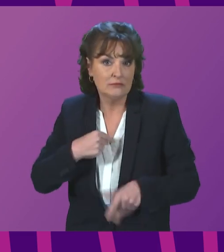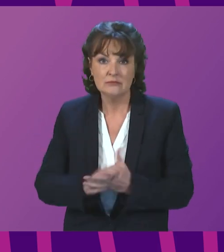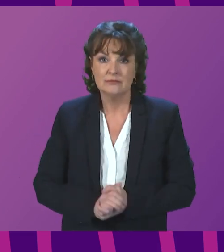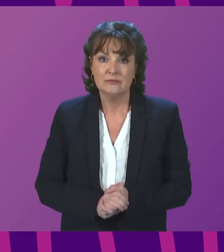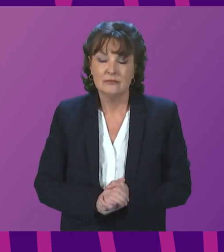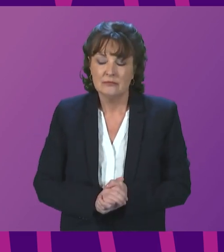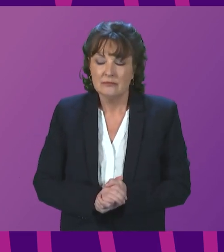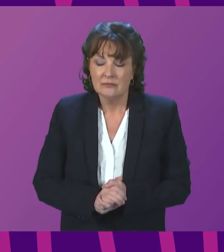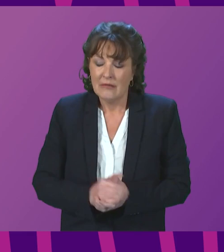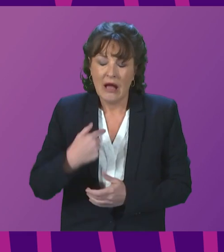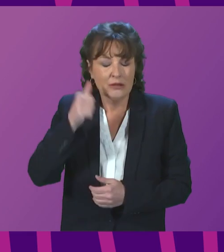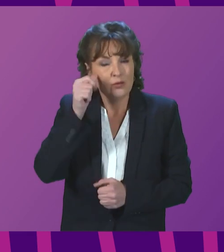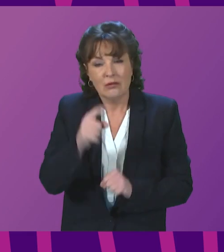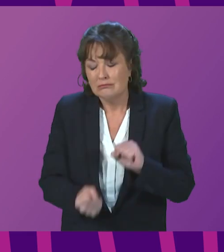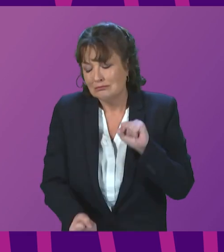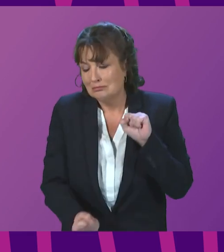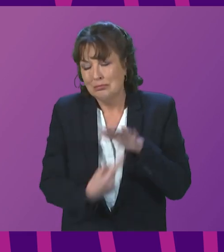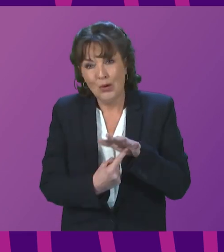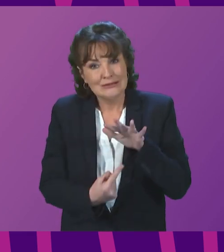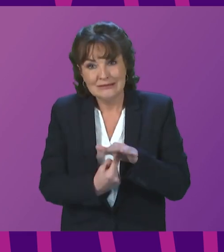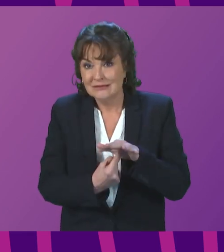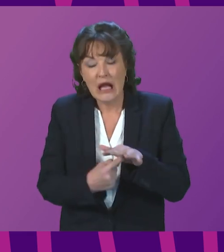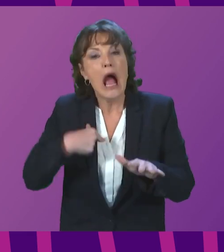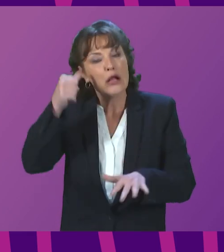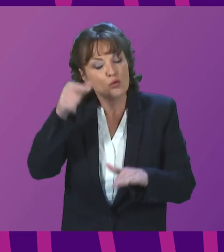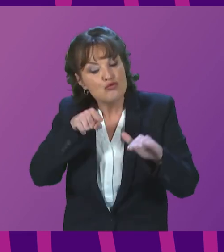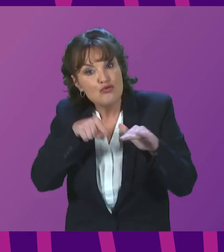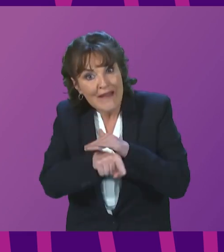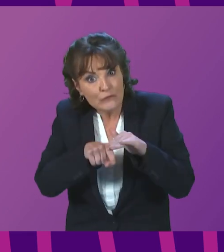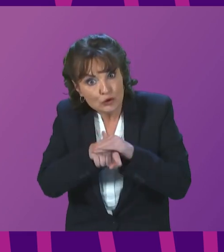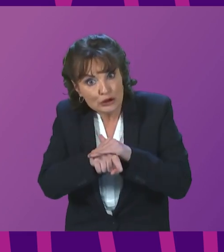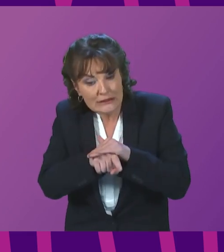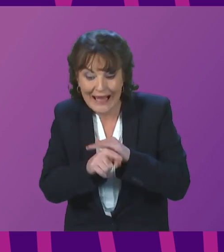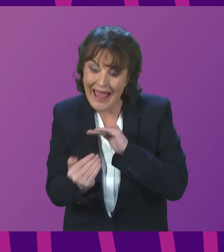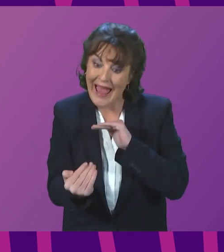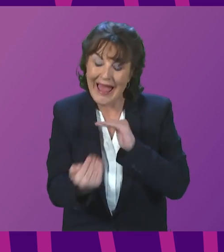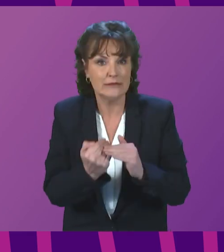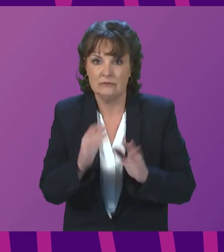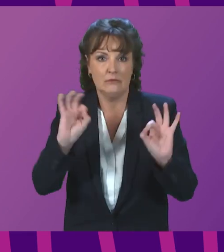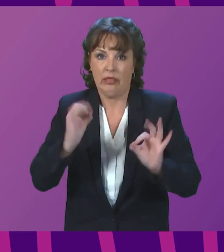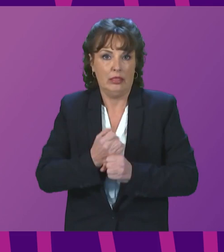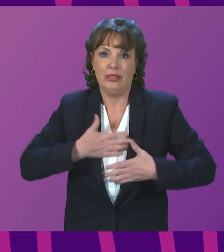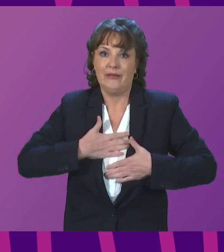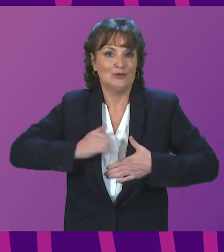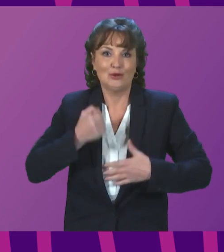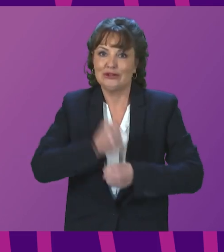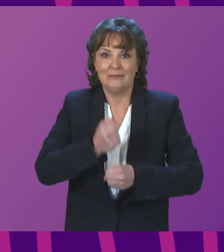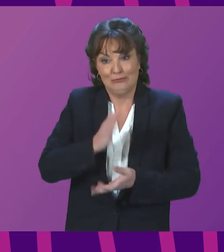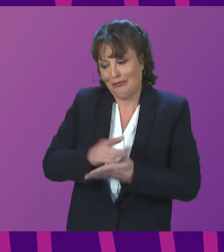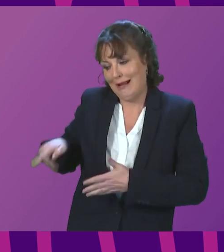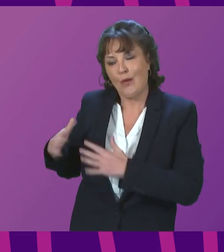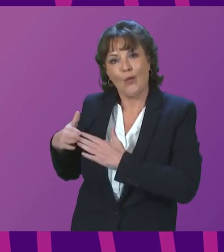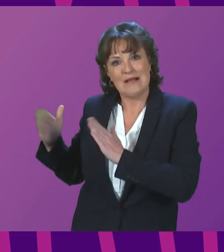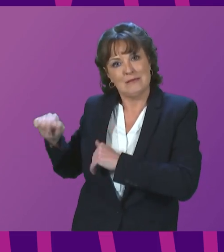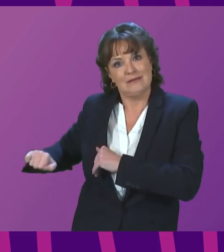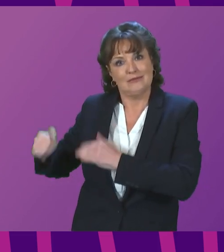Although refugee entry is a reserved matter, let me also be clear that the Scottish Government is actively working with COSLA,